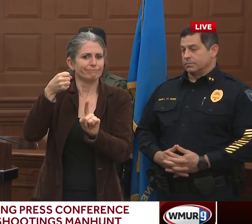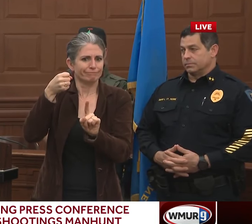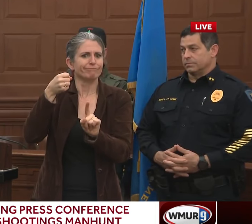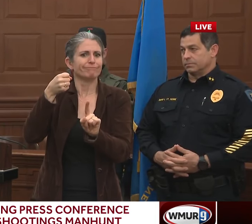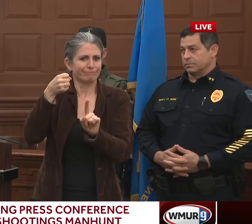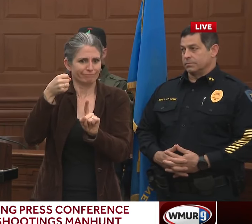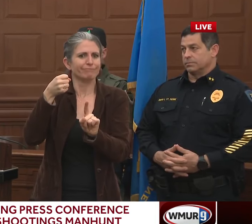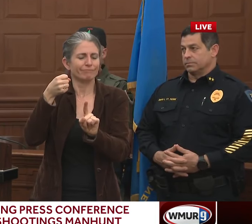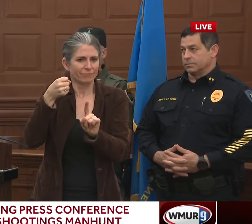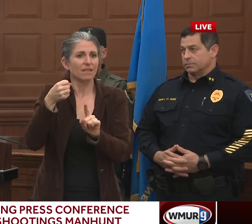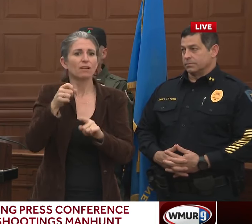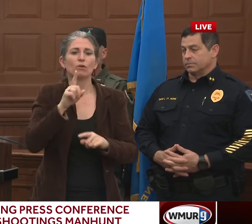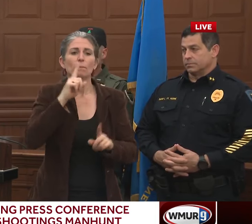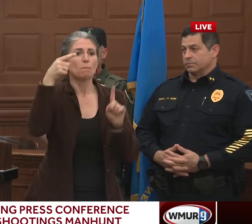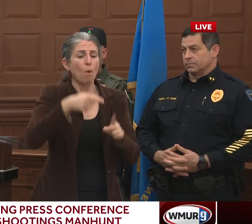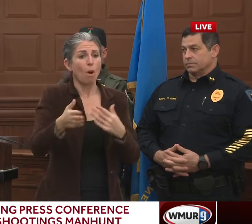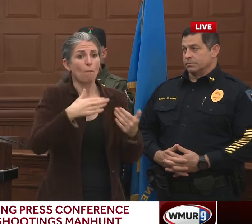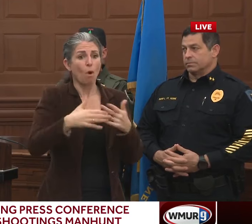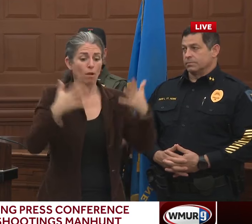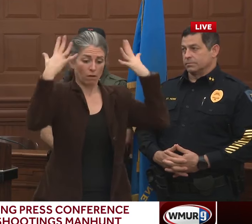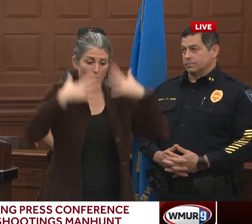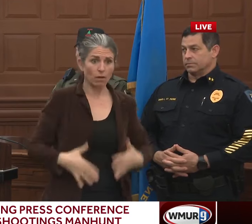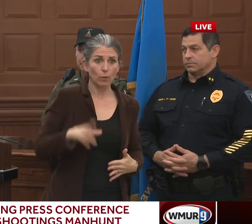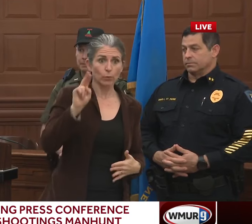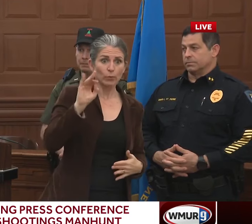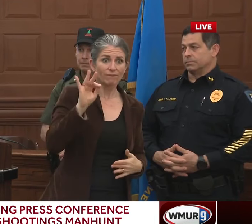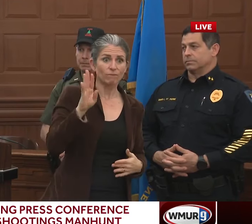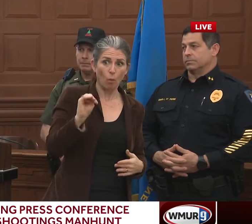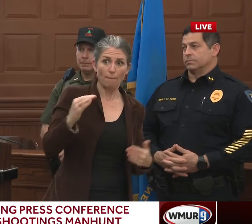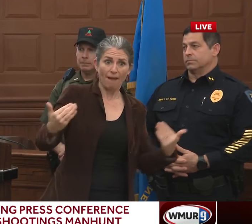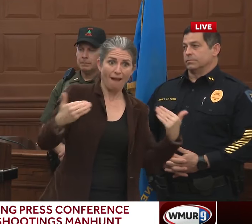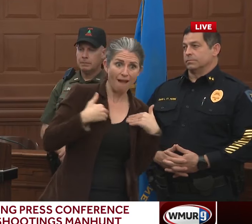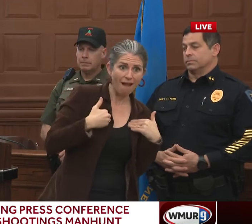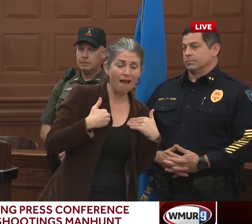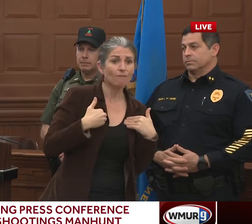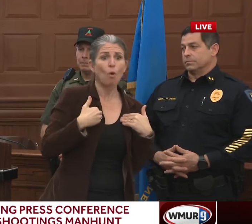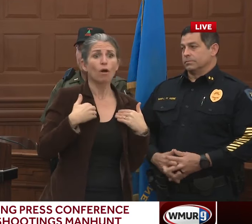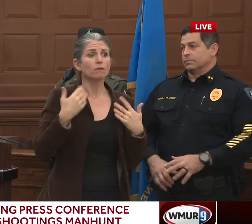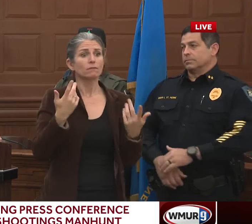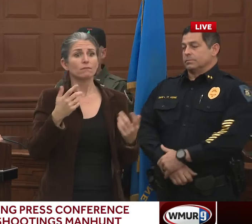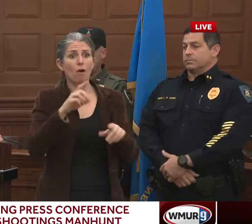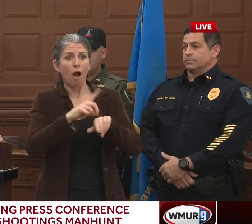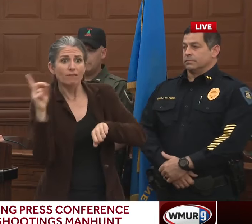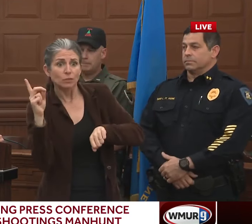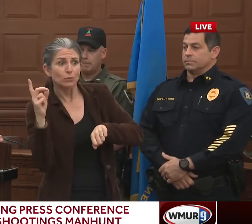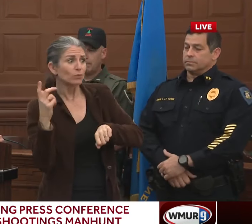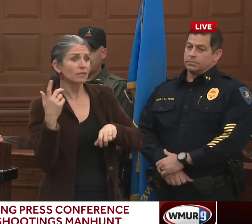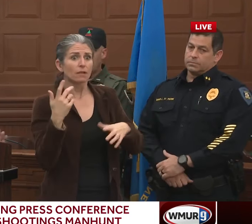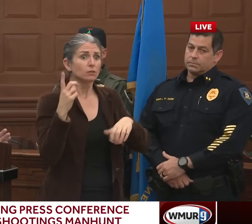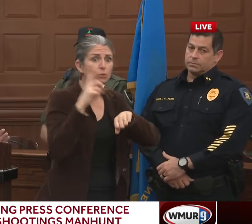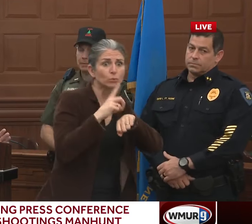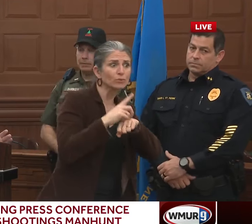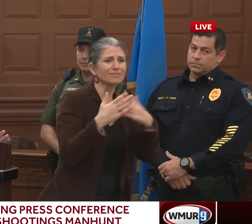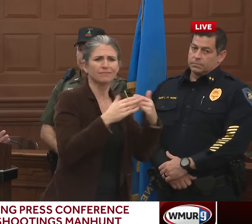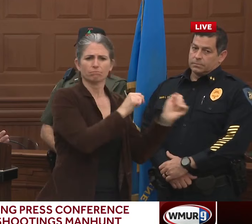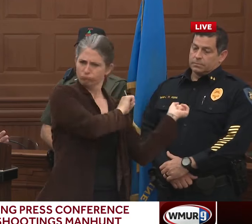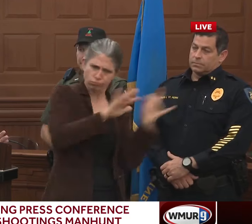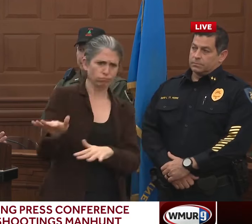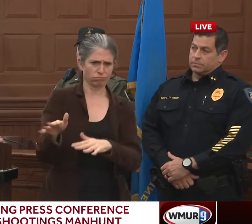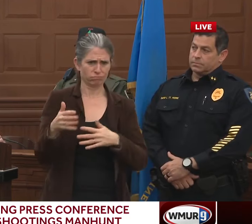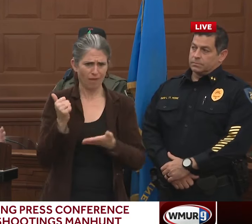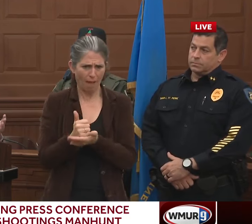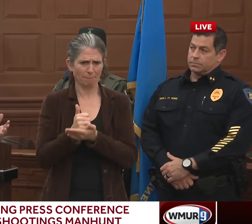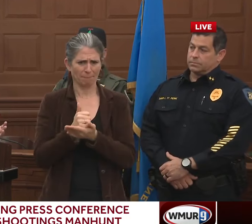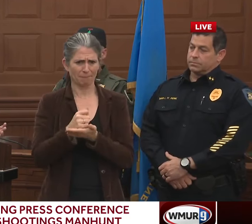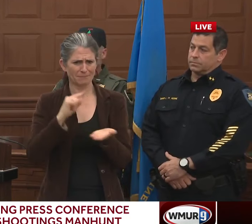Lewiston officers, they go, we know where that is. Everybody gets in the car, and they immediately go to spare time to help in any way